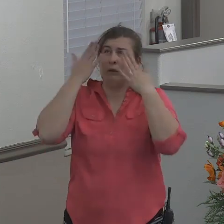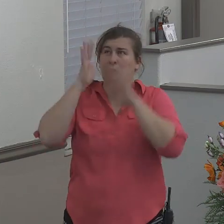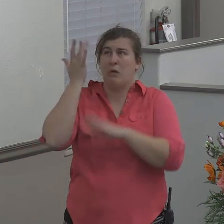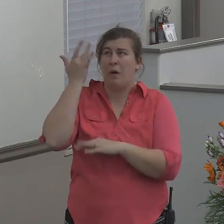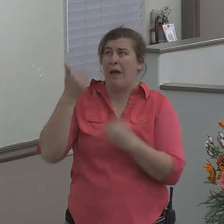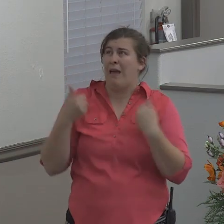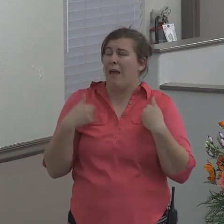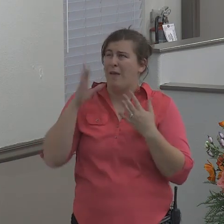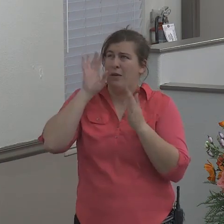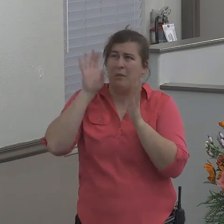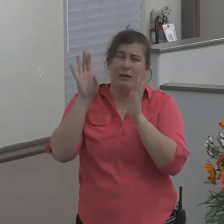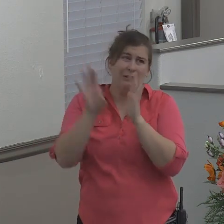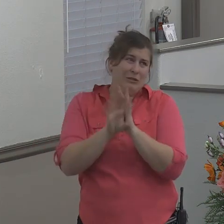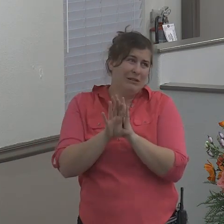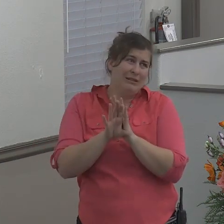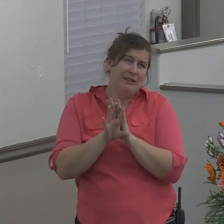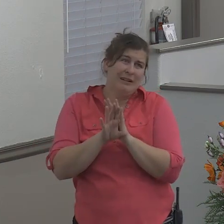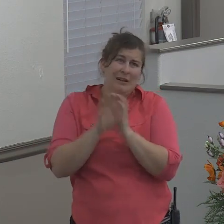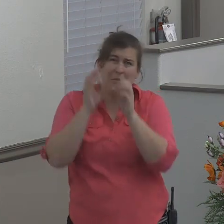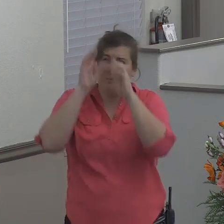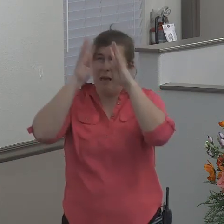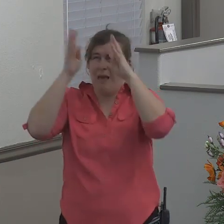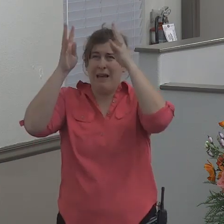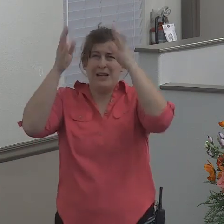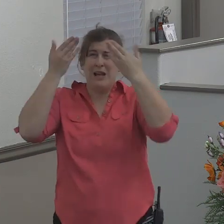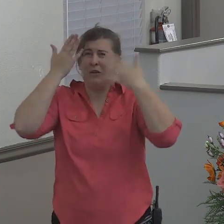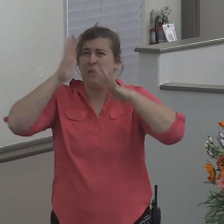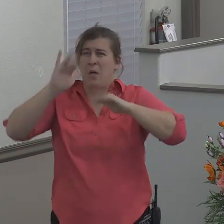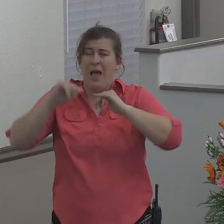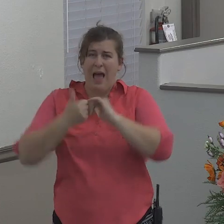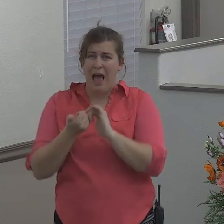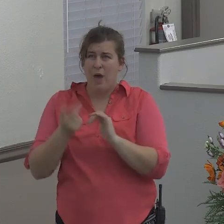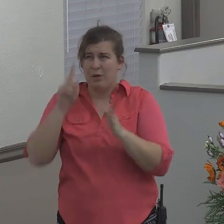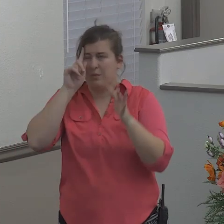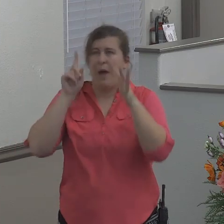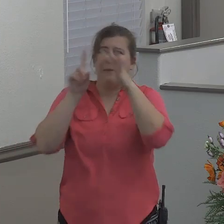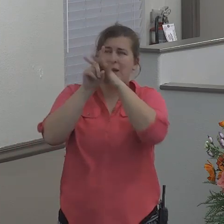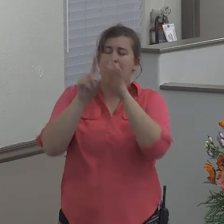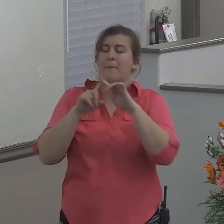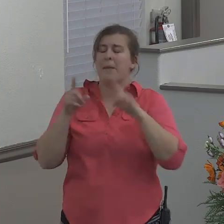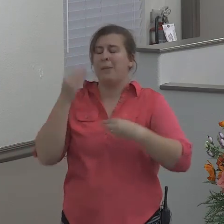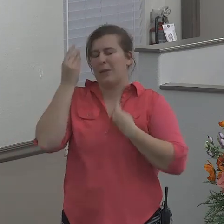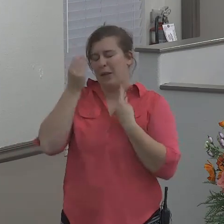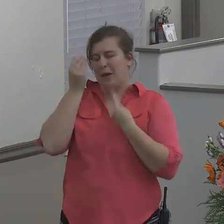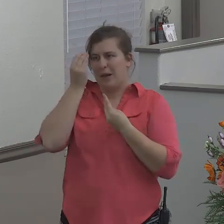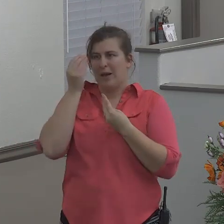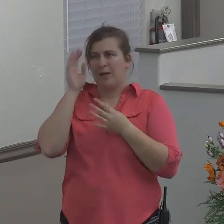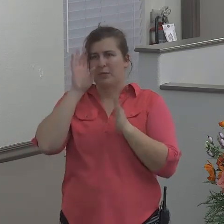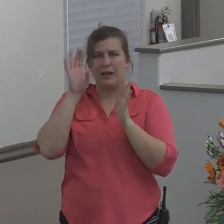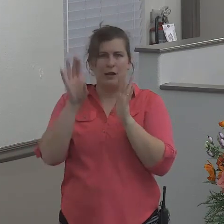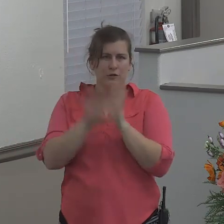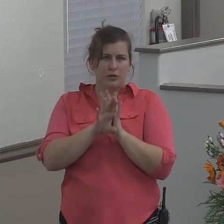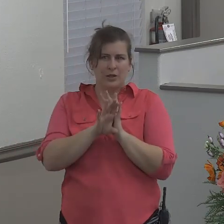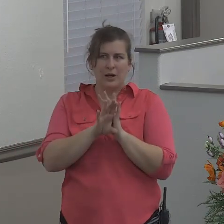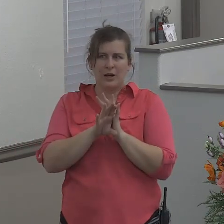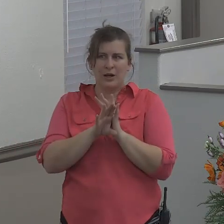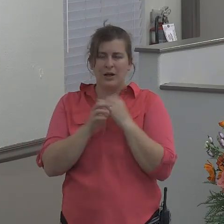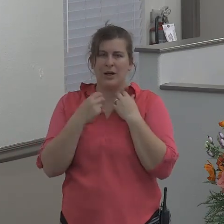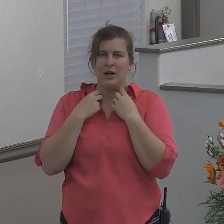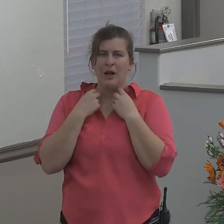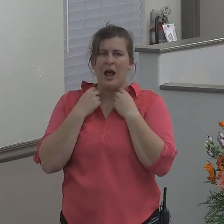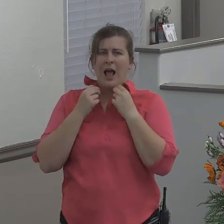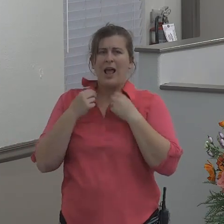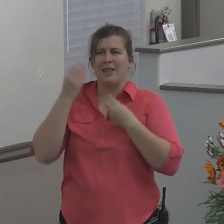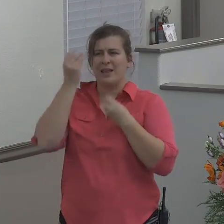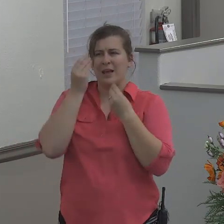have this picture. I don't know how he ever got there. But in my mind, when I think about Jonah in the fish's belly, I think somehow